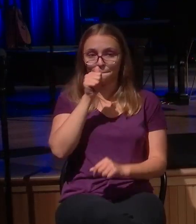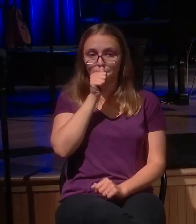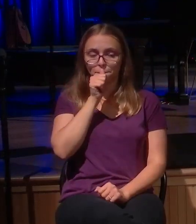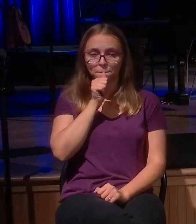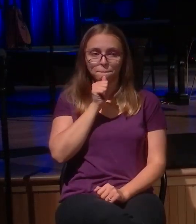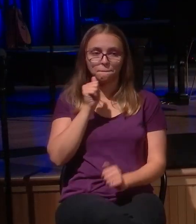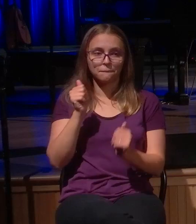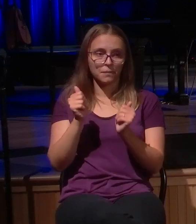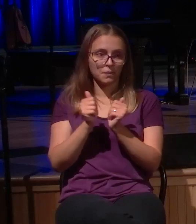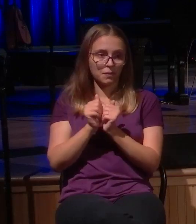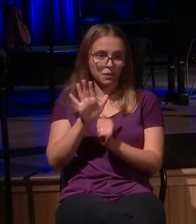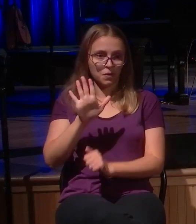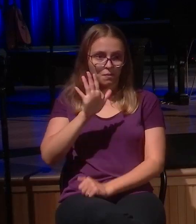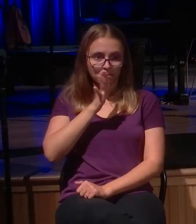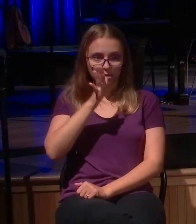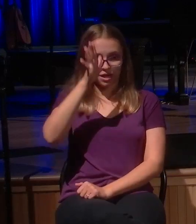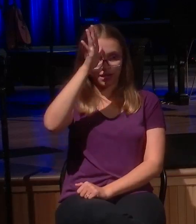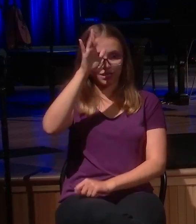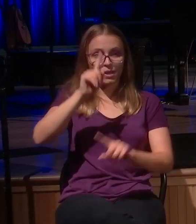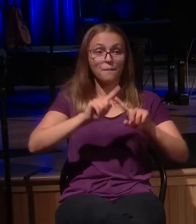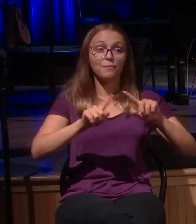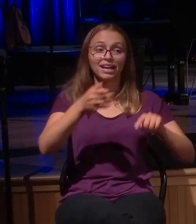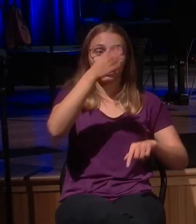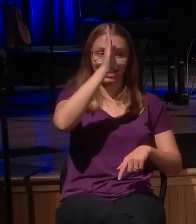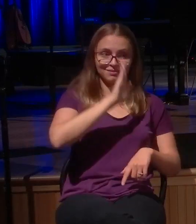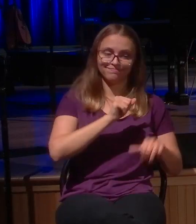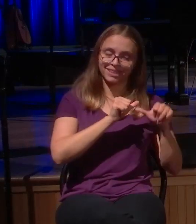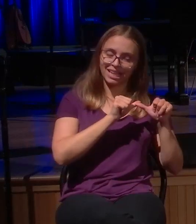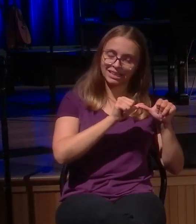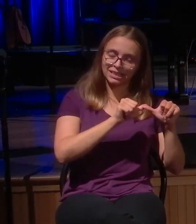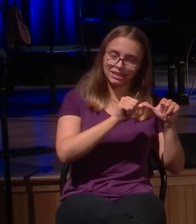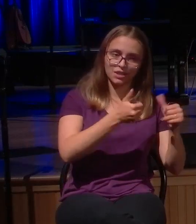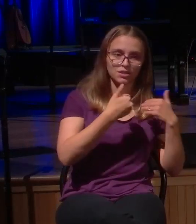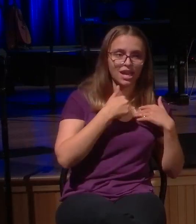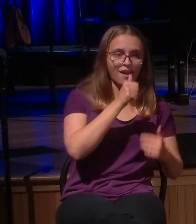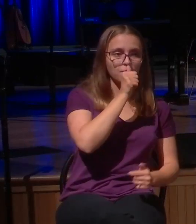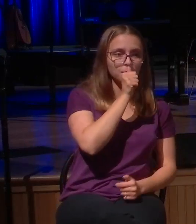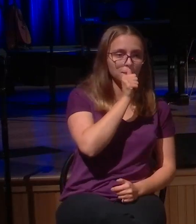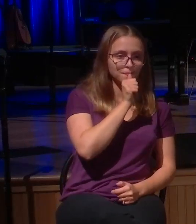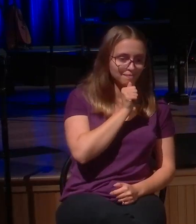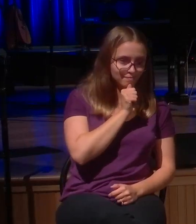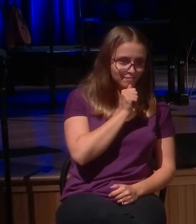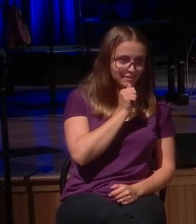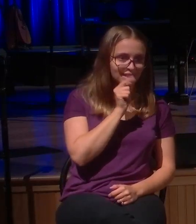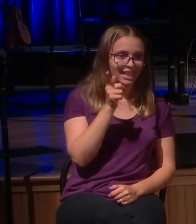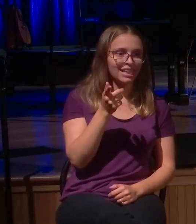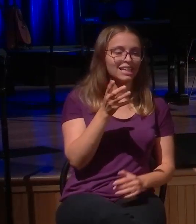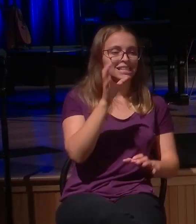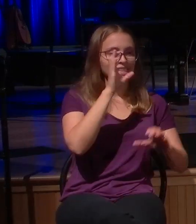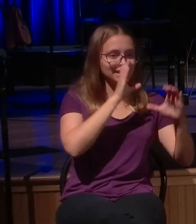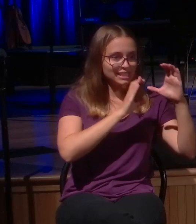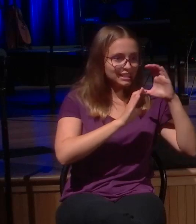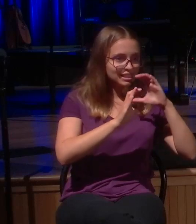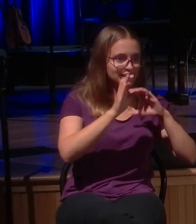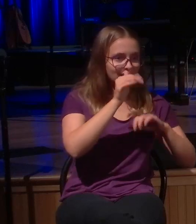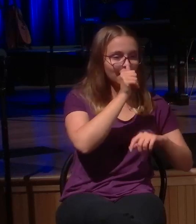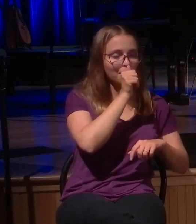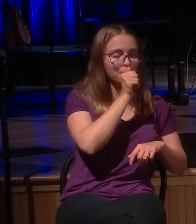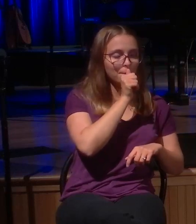Today. We have a God who is passionate about seeking that which is lost. And Jesus now, in